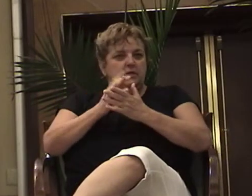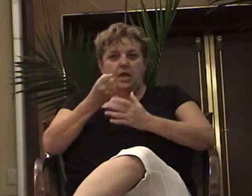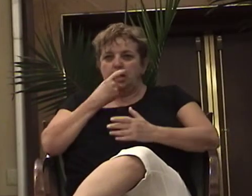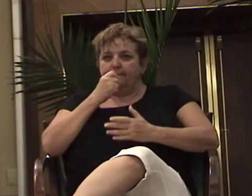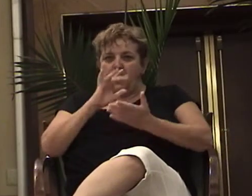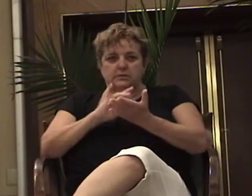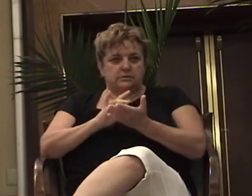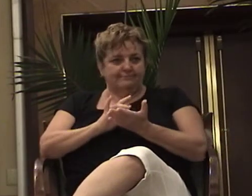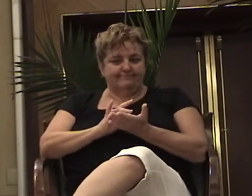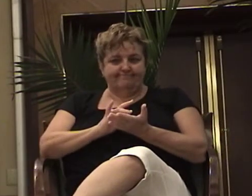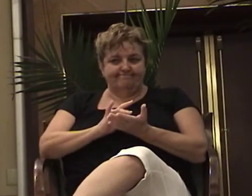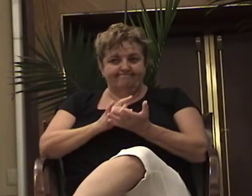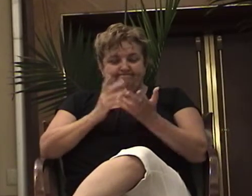And it's a hard thing to watch.